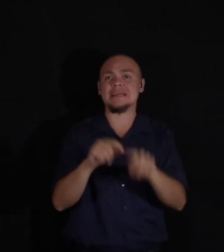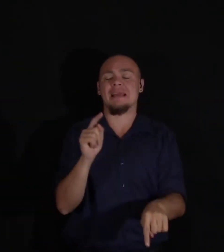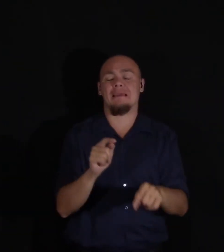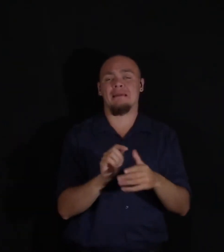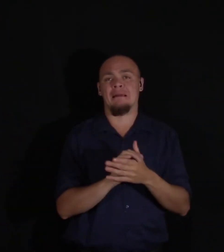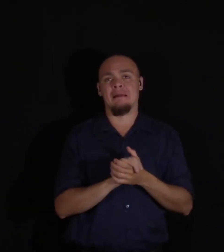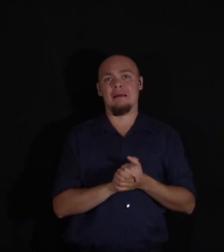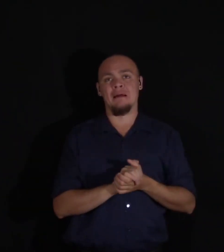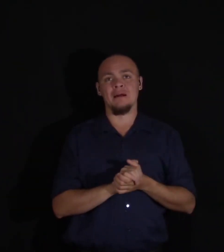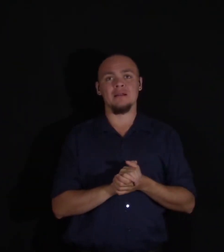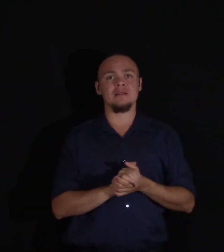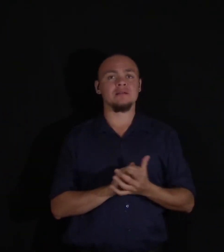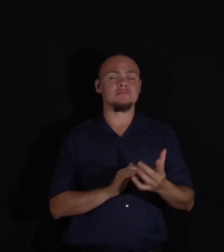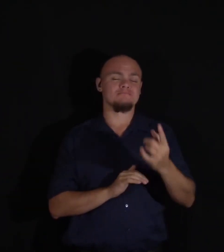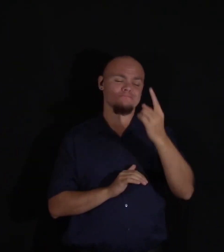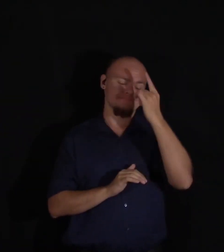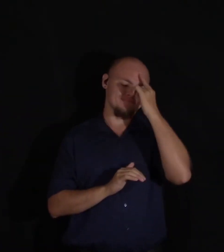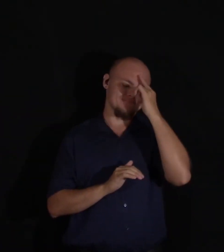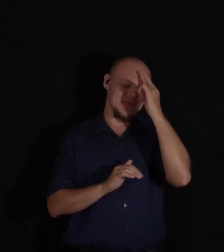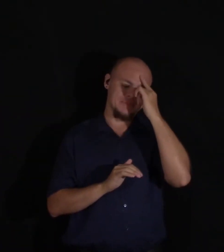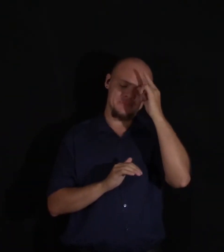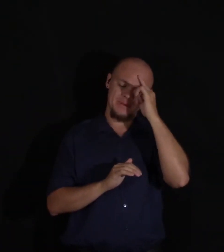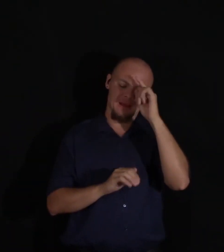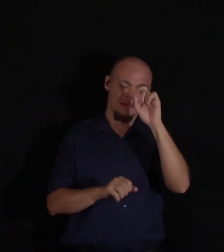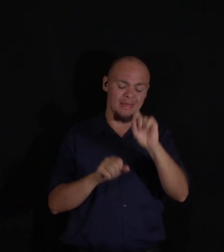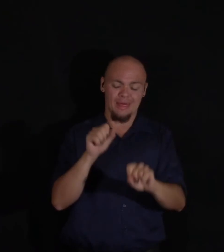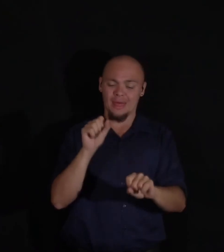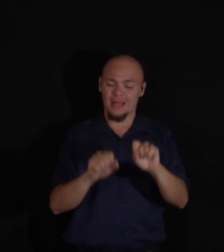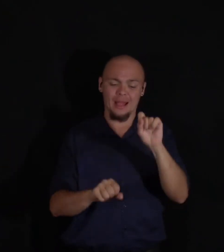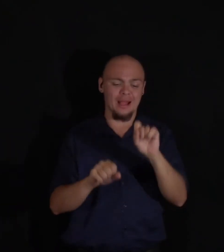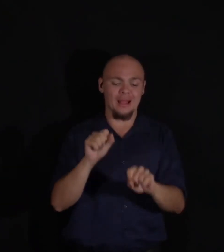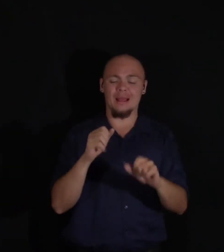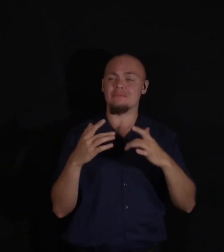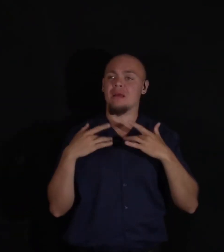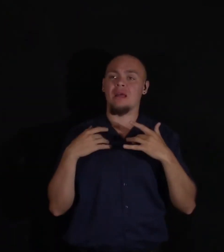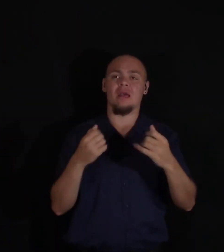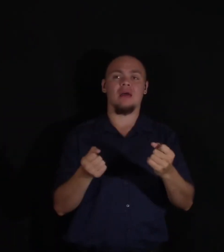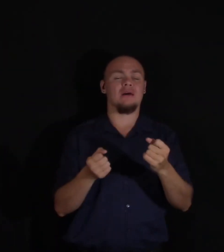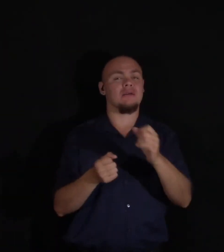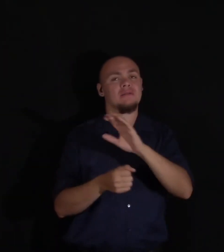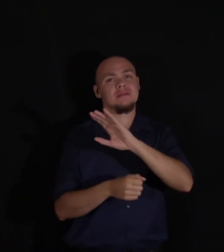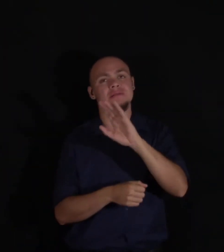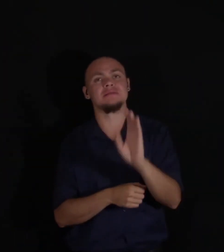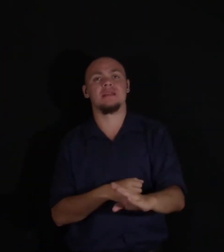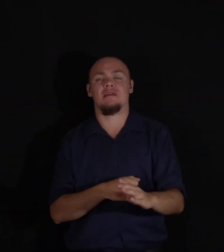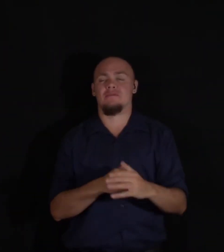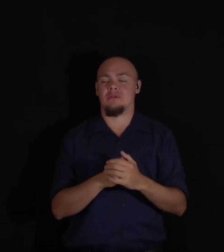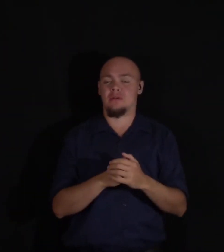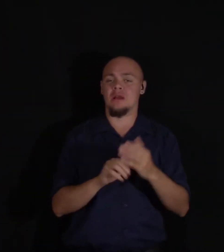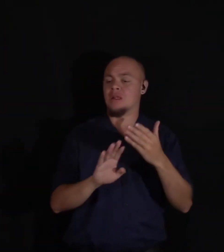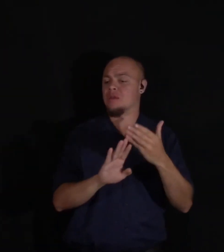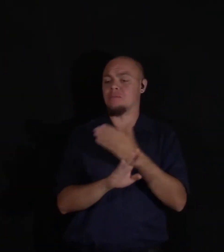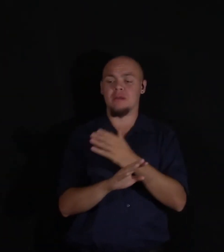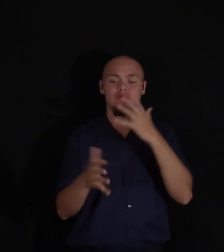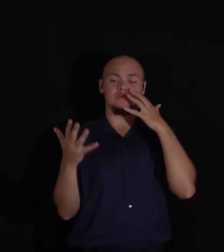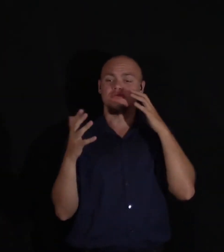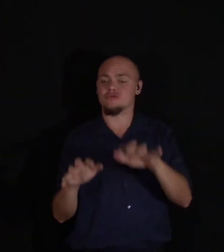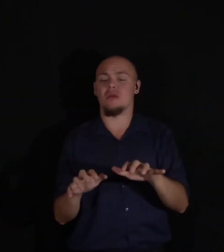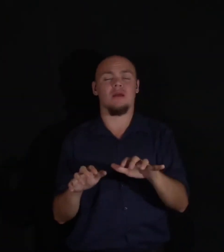mind preyed upon my health, which had perhaps never entirely recovered from the last shock it had sustained. I